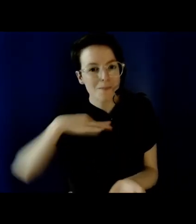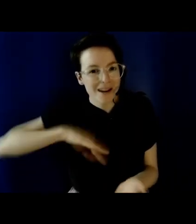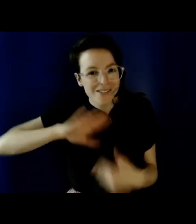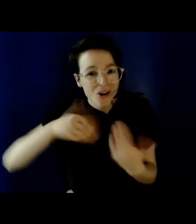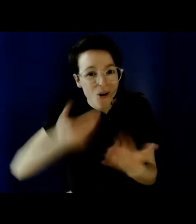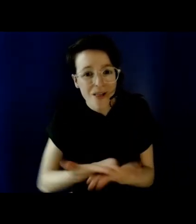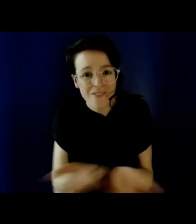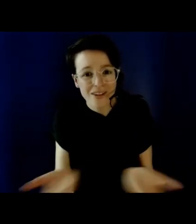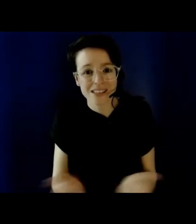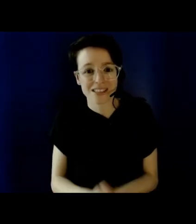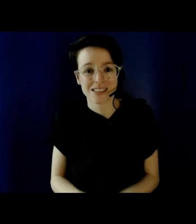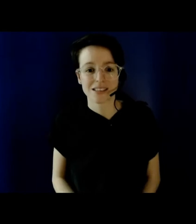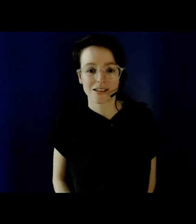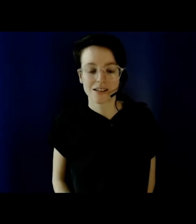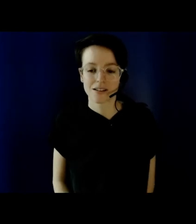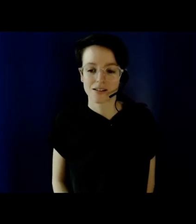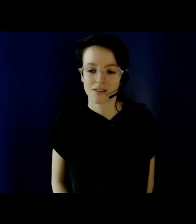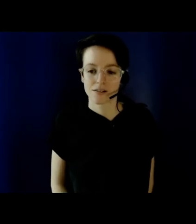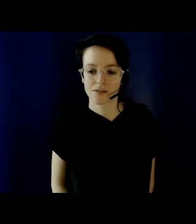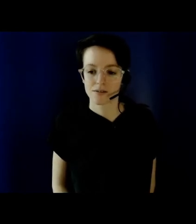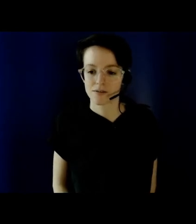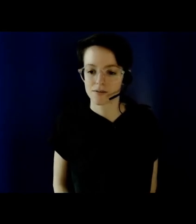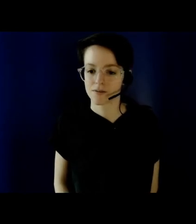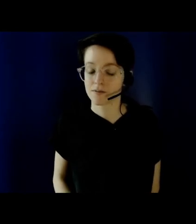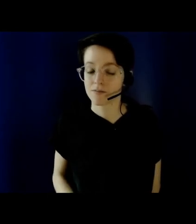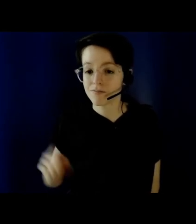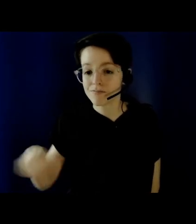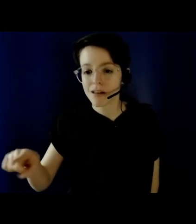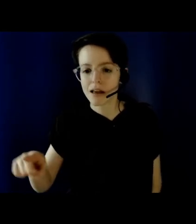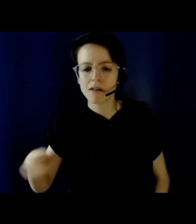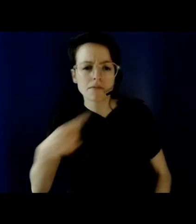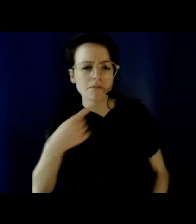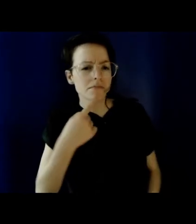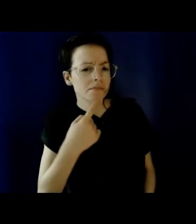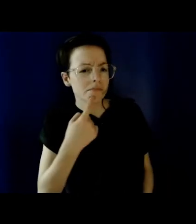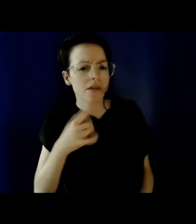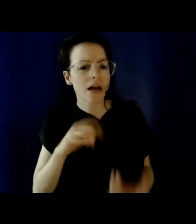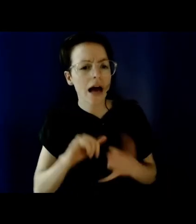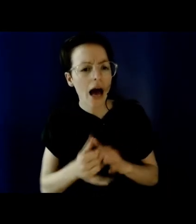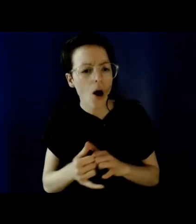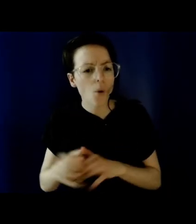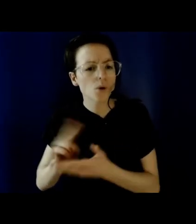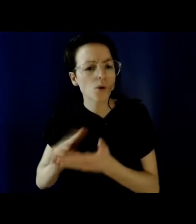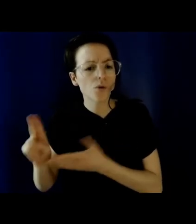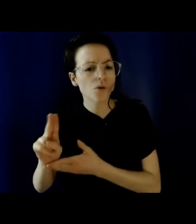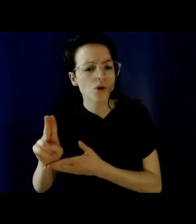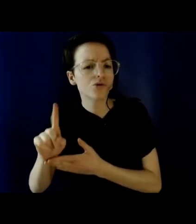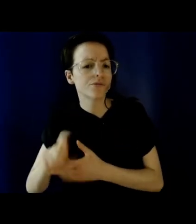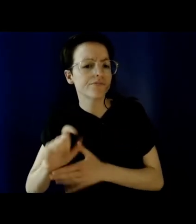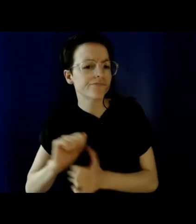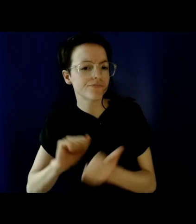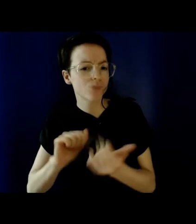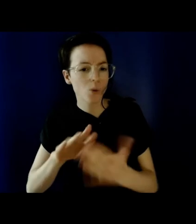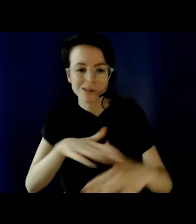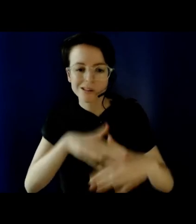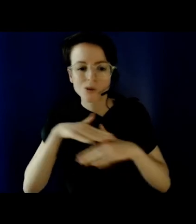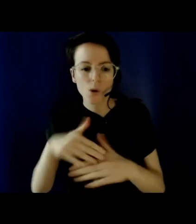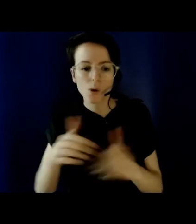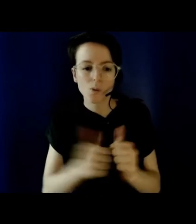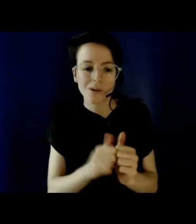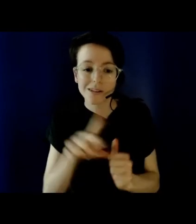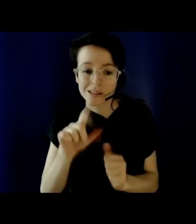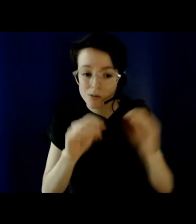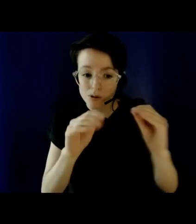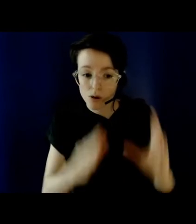So when we're asked, you know, how should the university be consulting with disabled instructors about delivery modes?